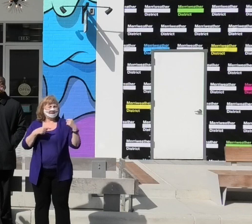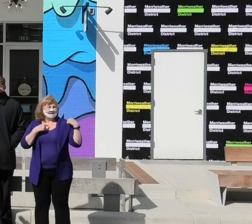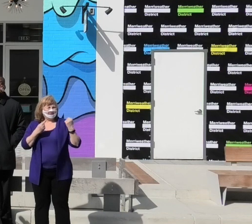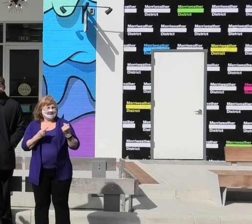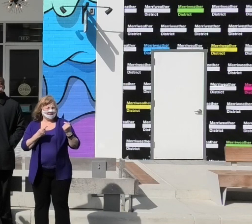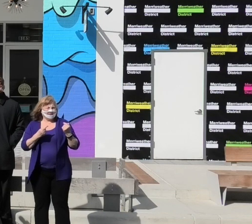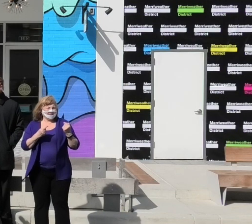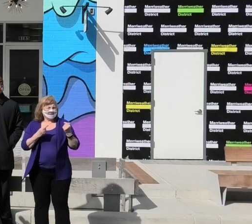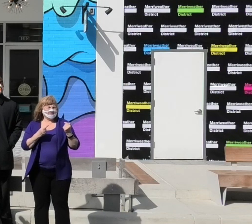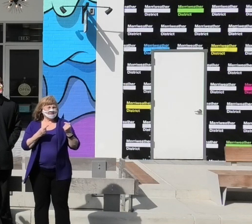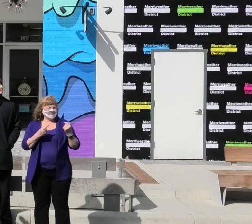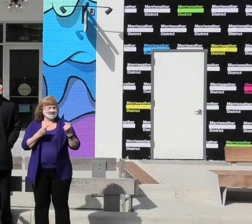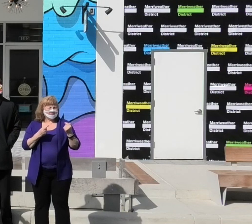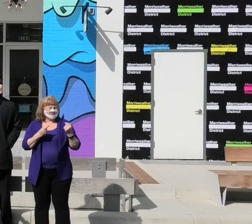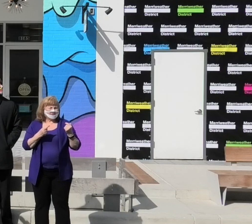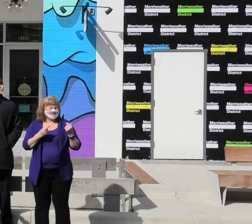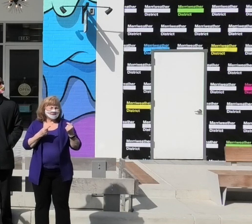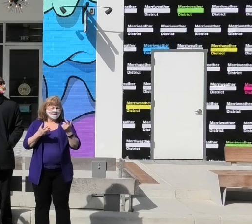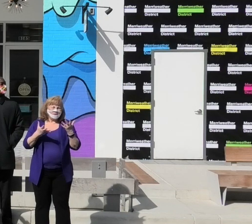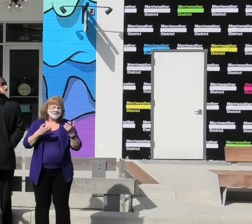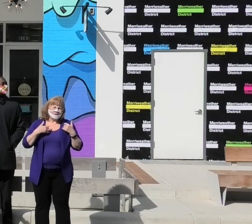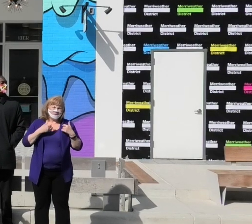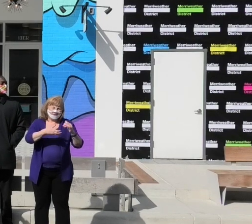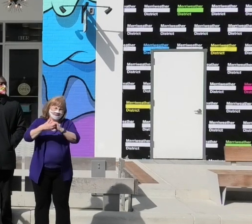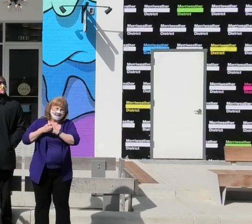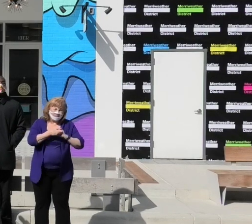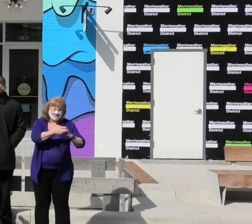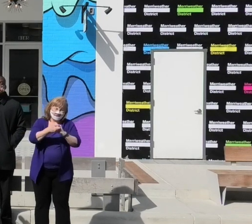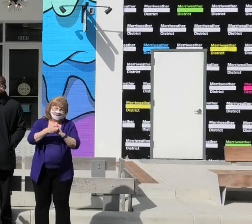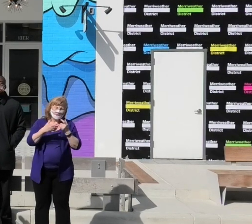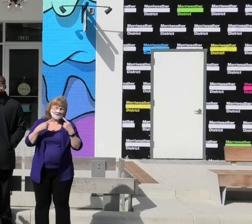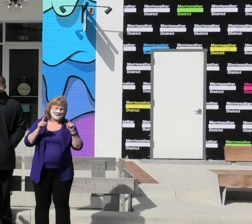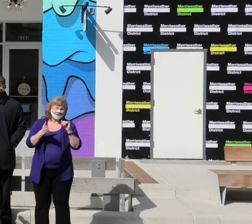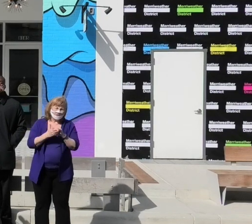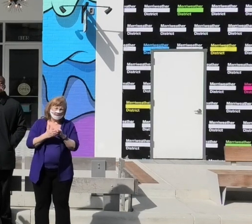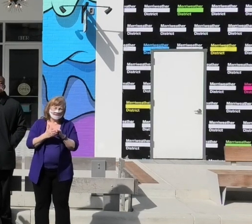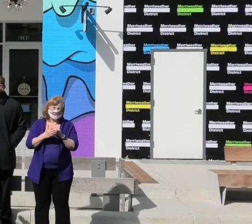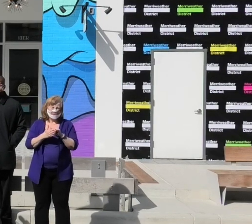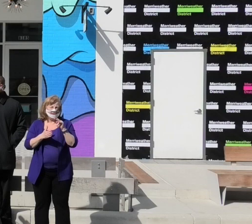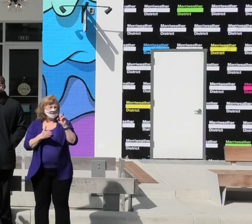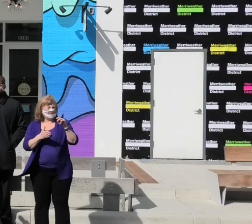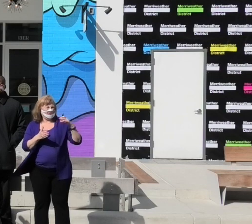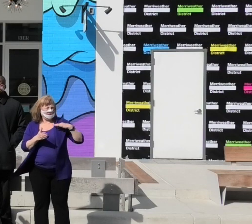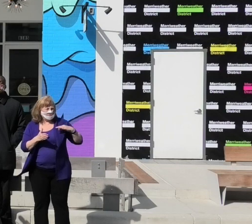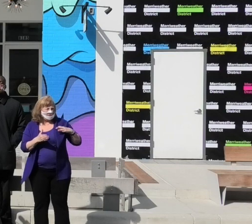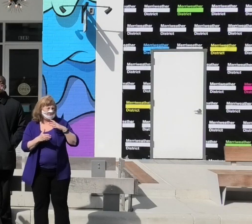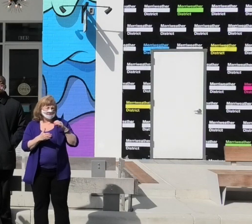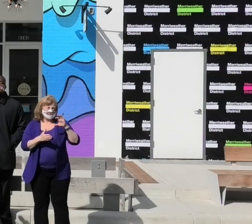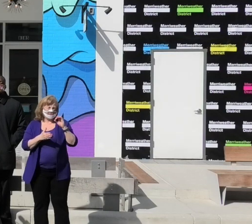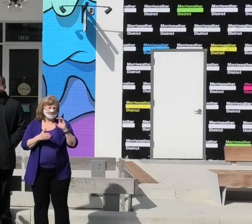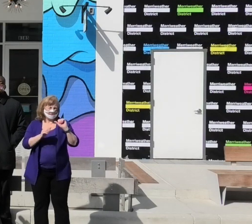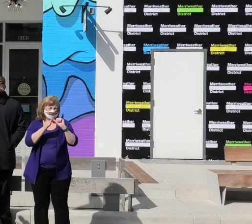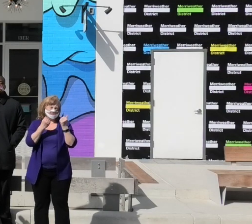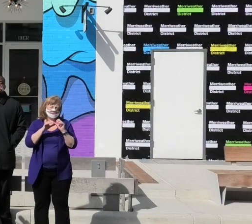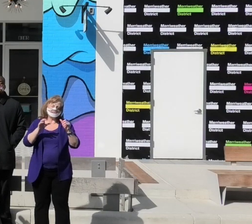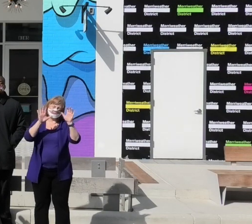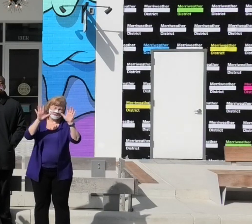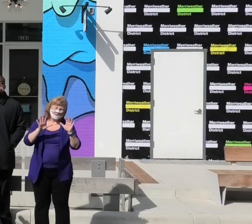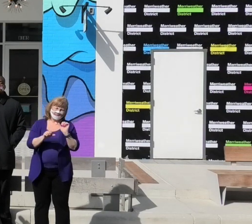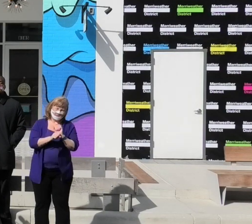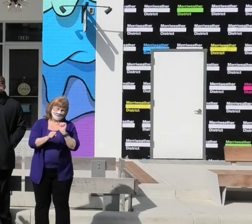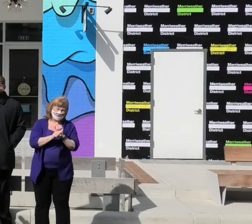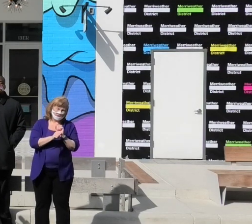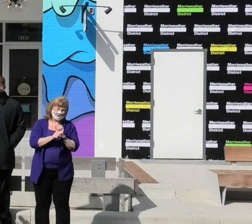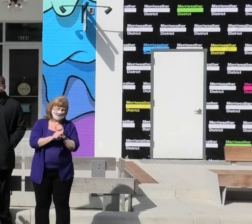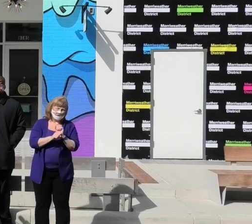Centralization and collaboration was our second goal that we wanted to make sure that we accomplished. Our nonprofits and our county agencies did amazing work.